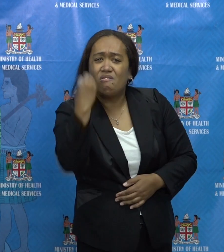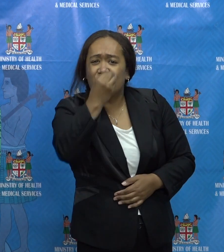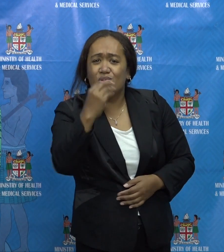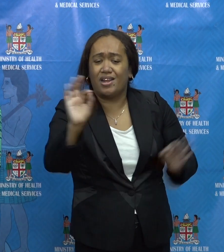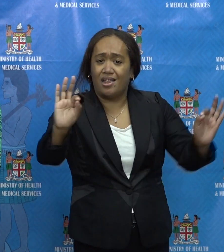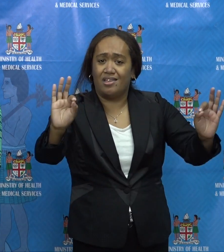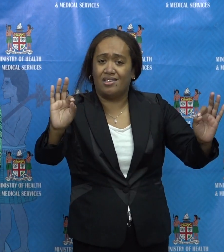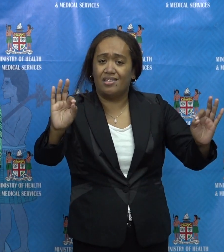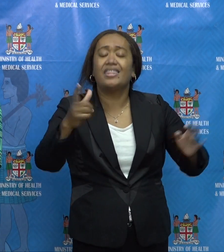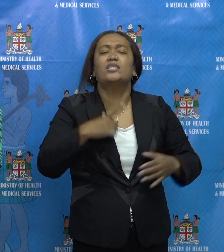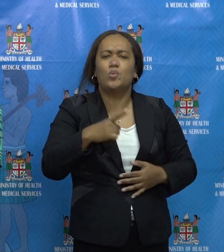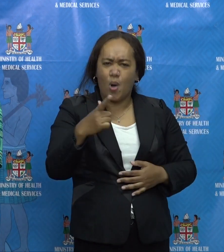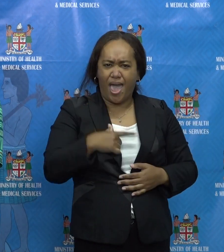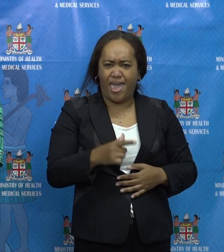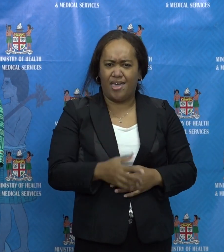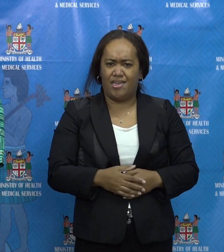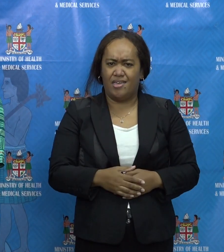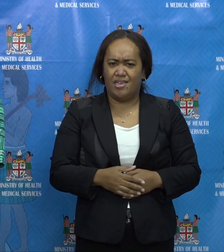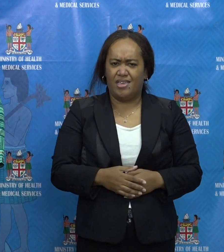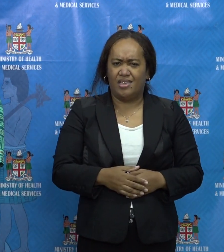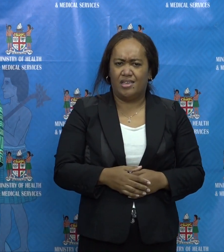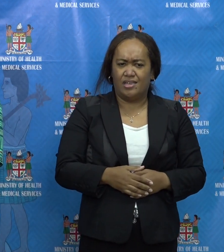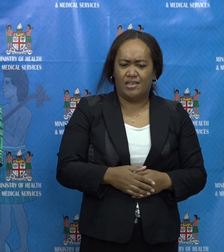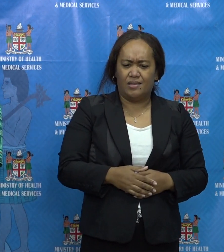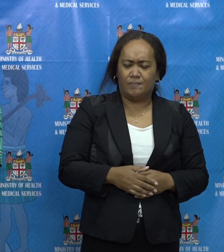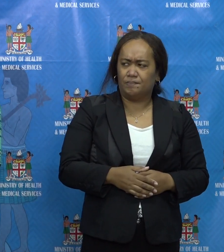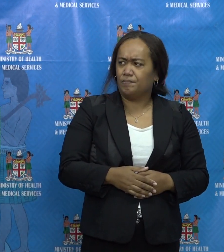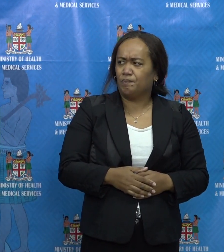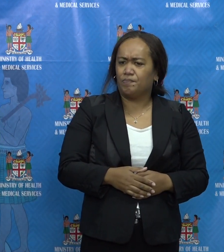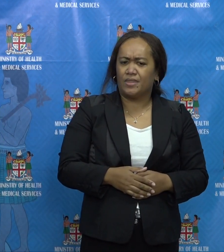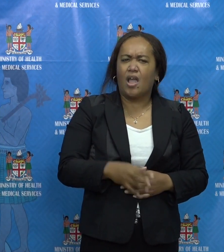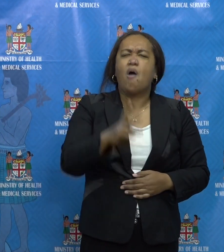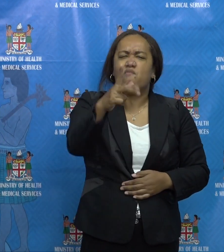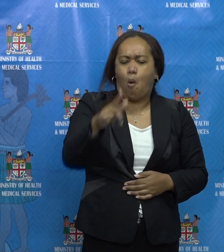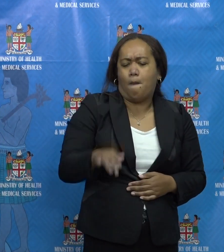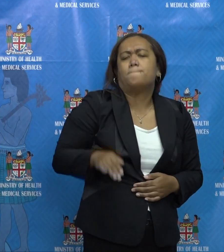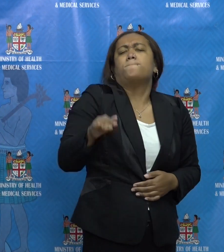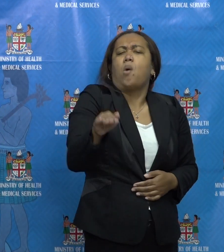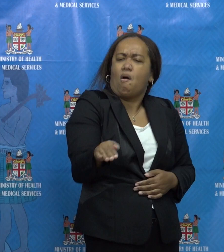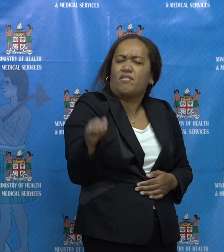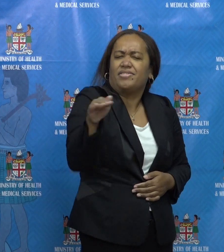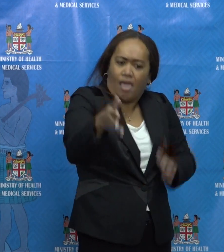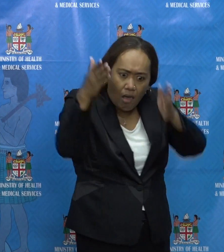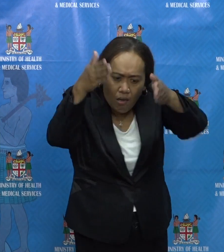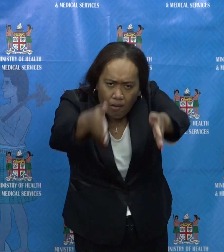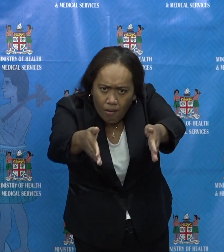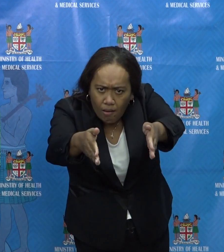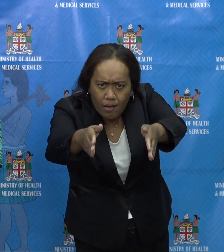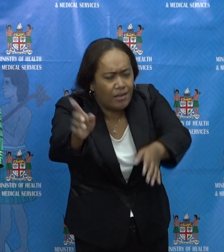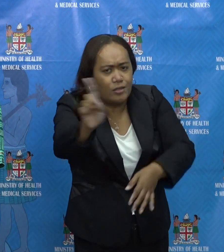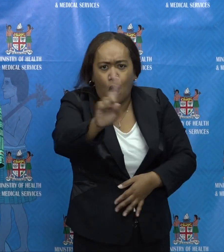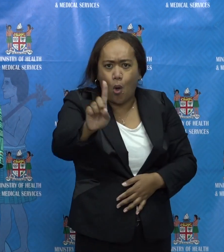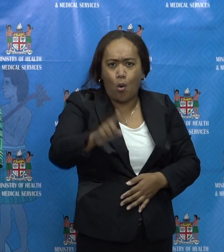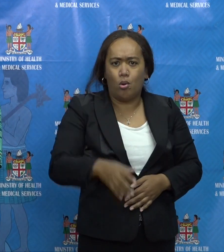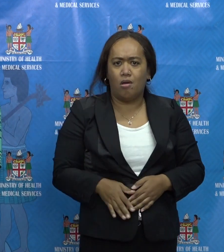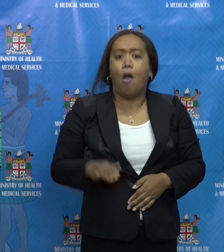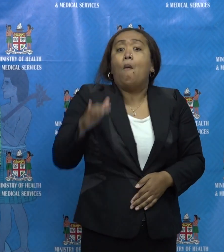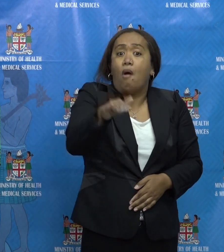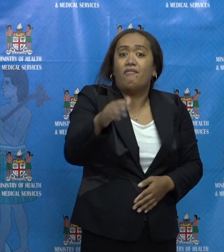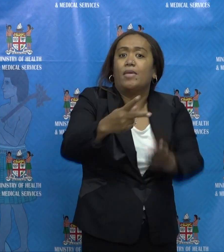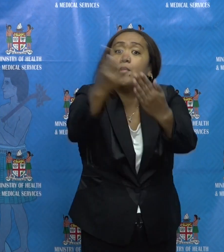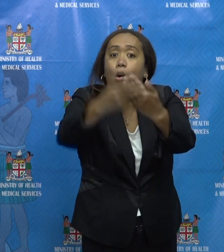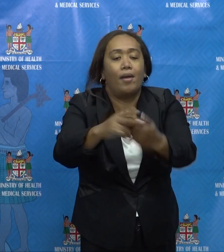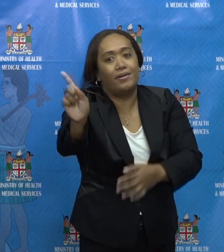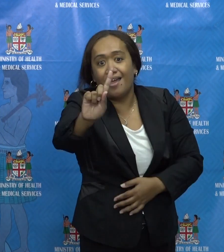It was not a means to reach poverty or... It's not a poverty alleviation program. It was just a lockdown program.